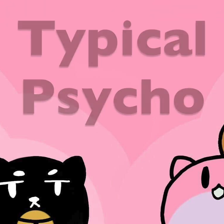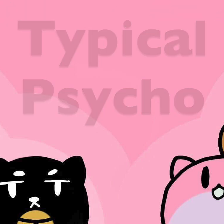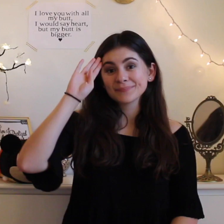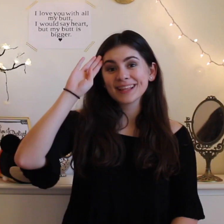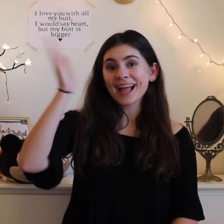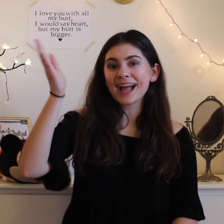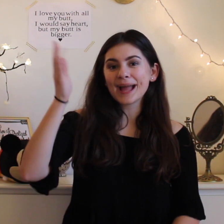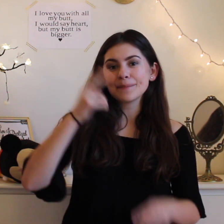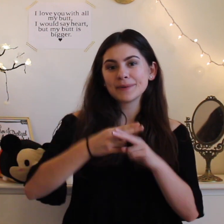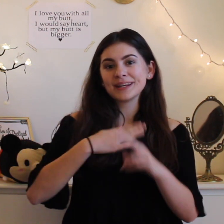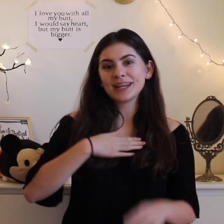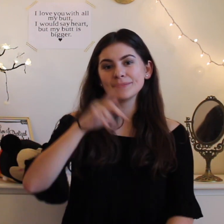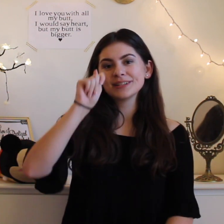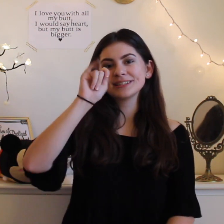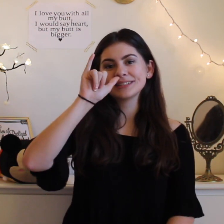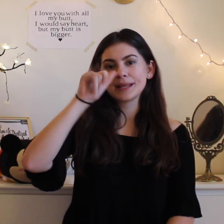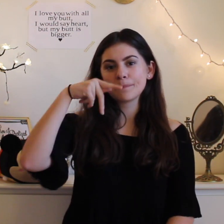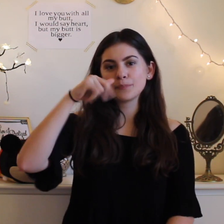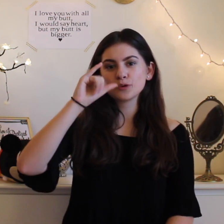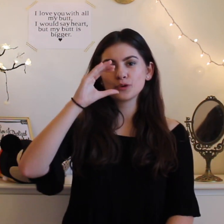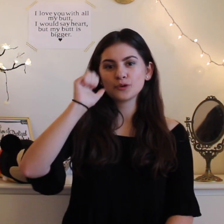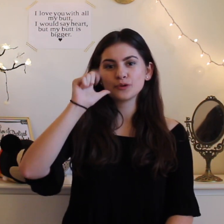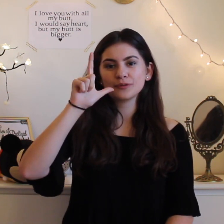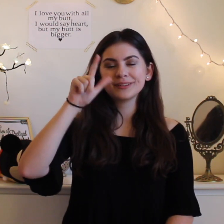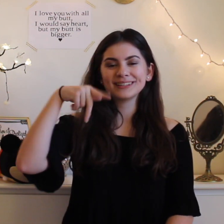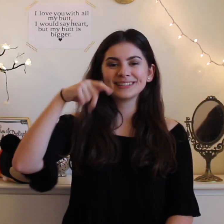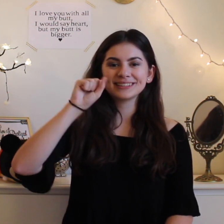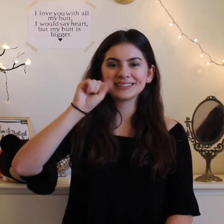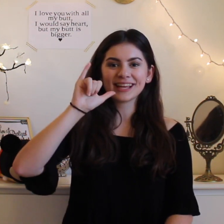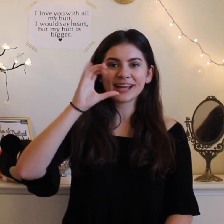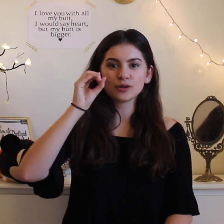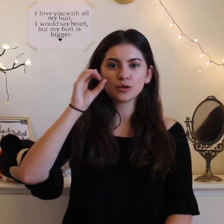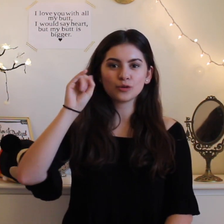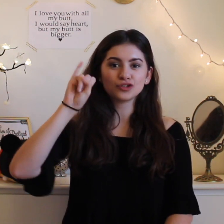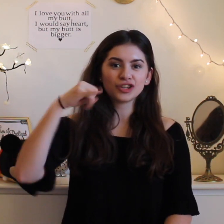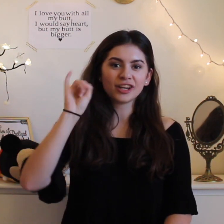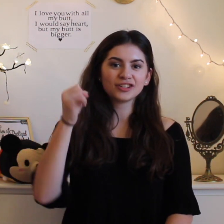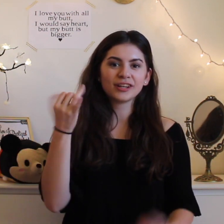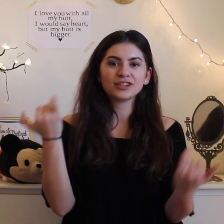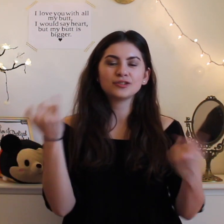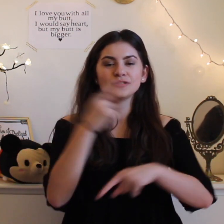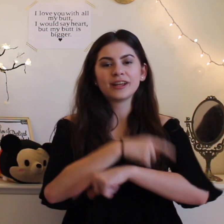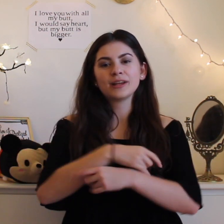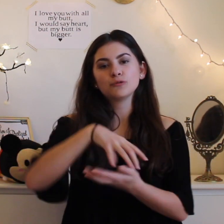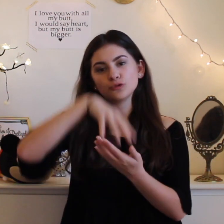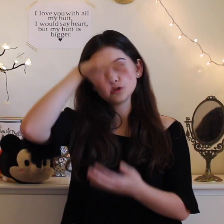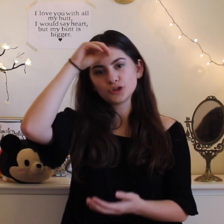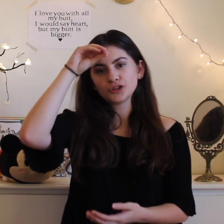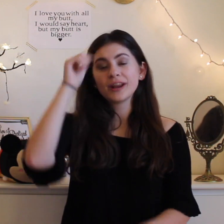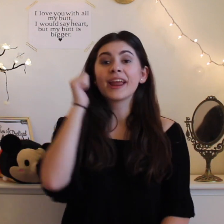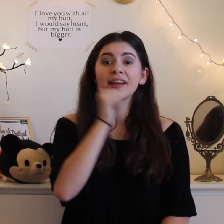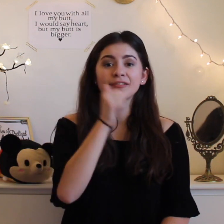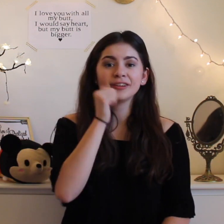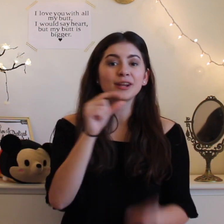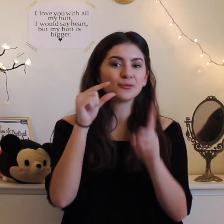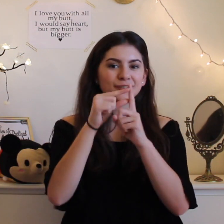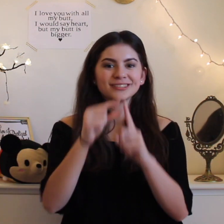hi my name is typical cycle JJ and today we'll learn everyday words